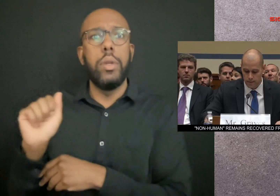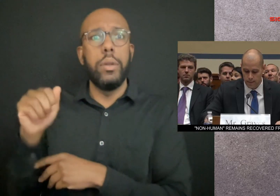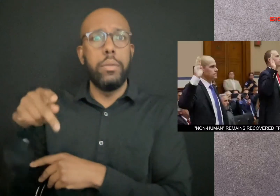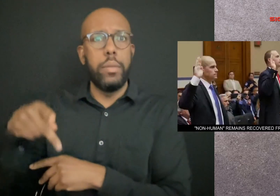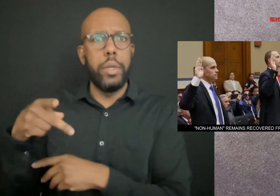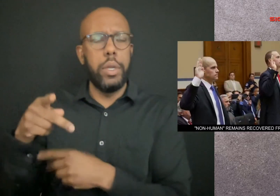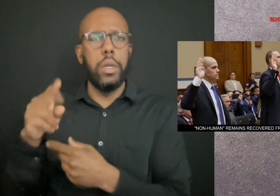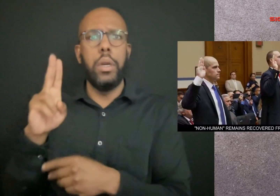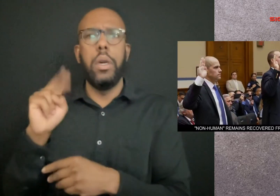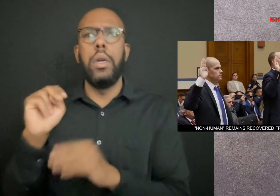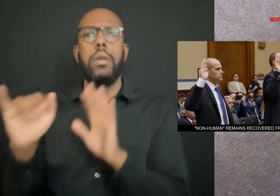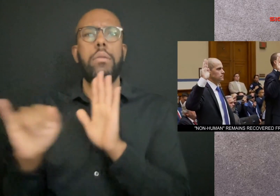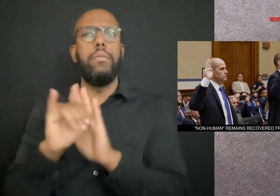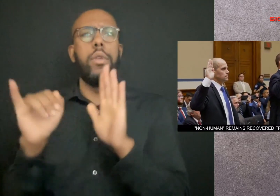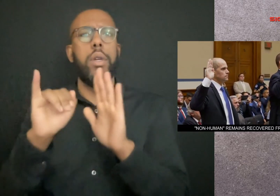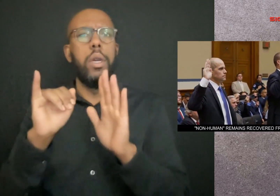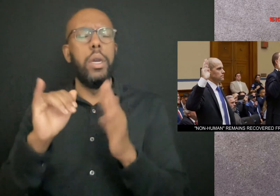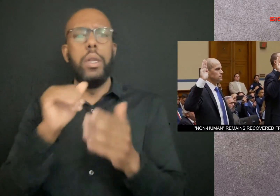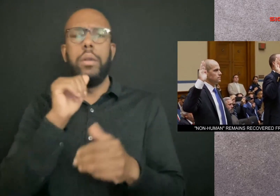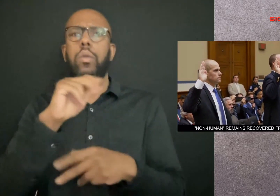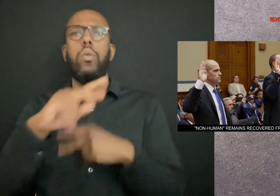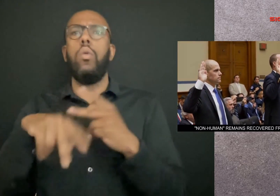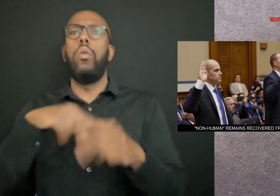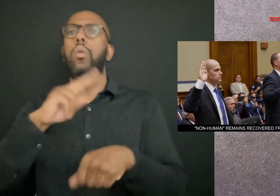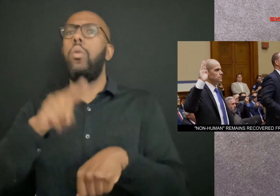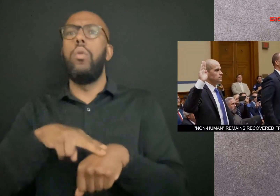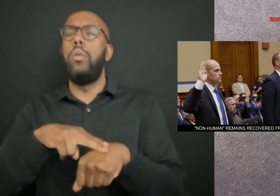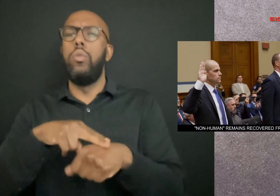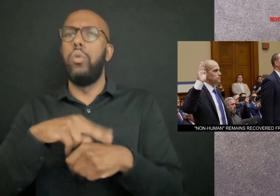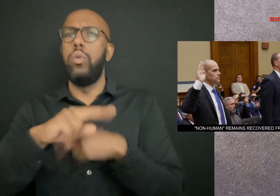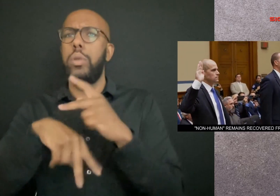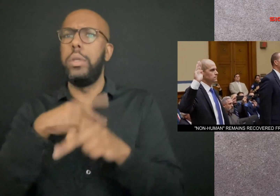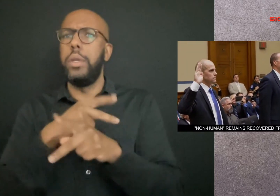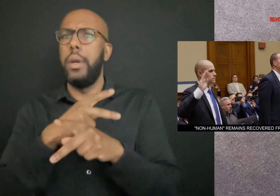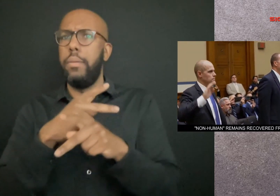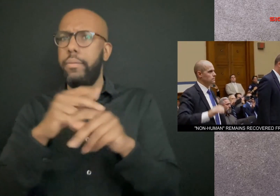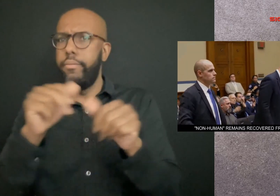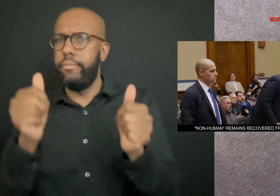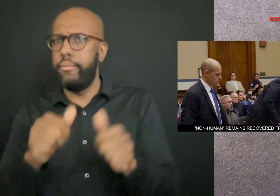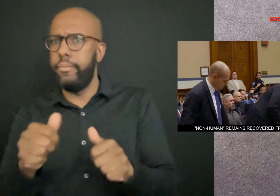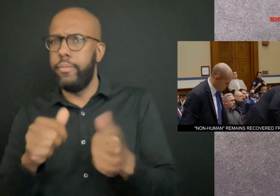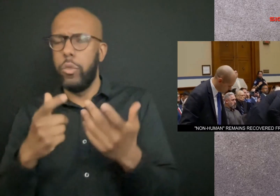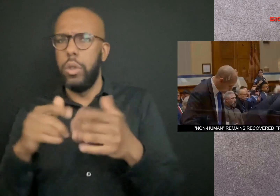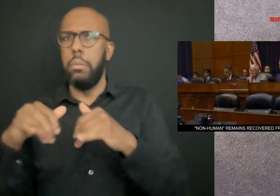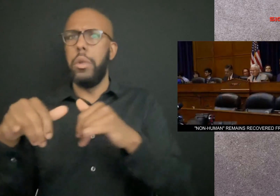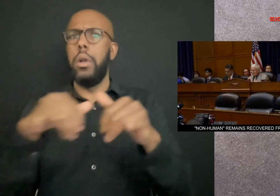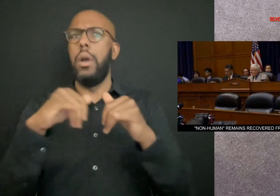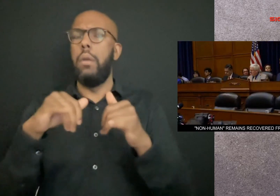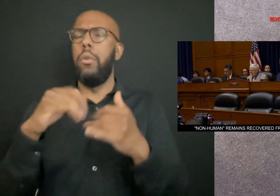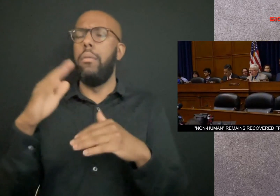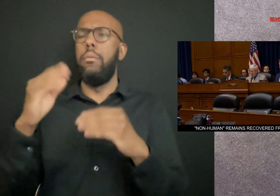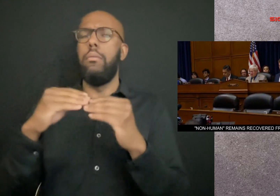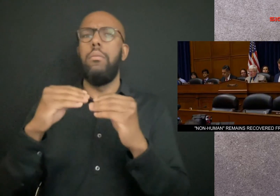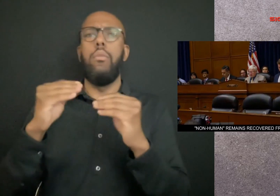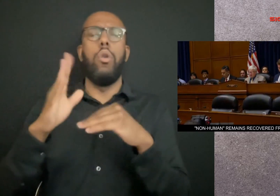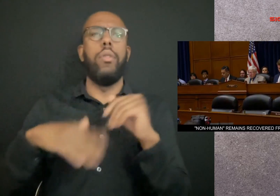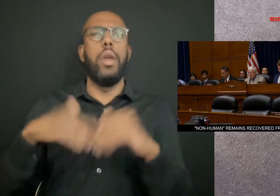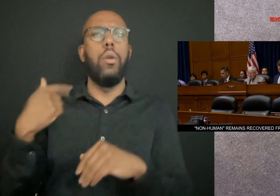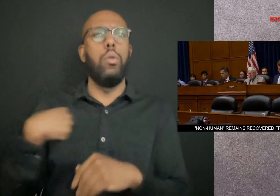They say UAPs, Unidentified Anomalous Phenomena, are more common than we